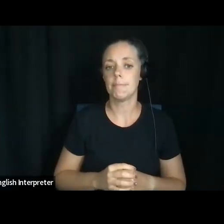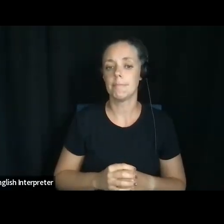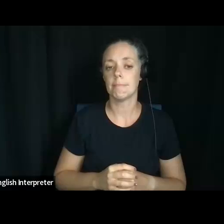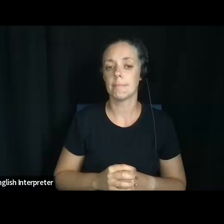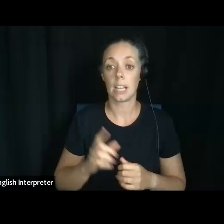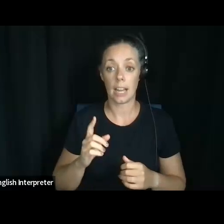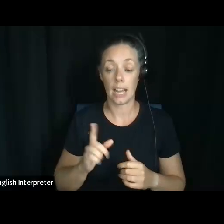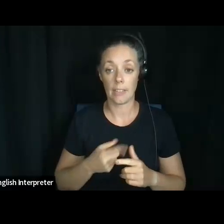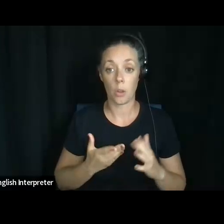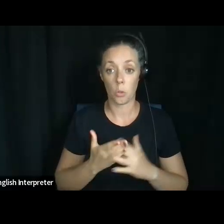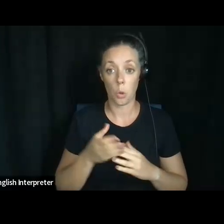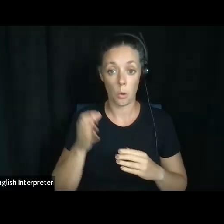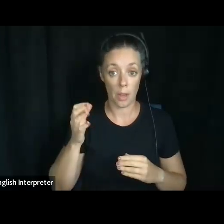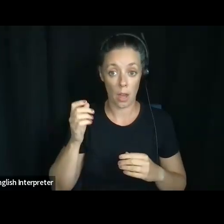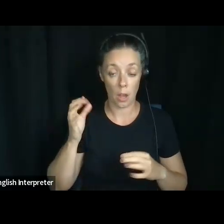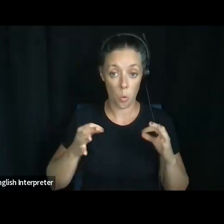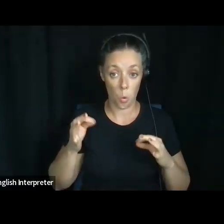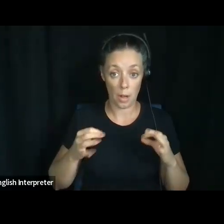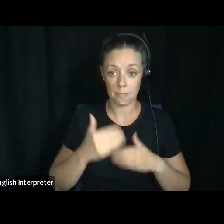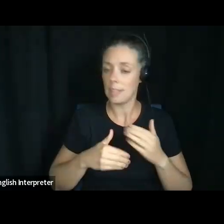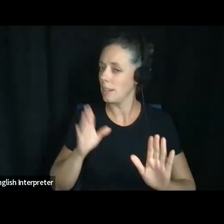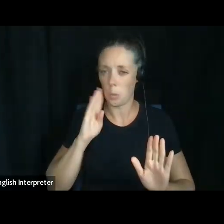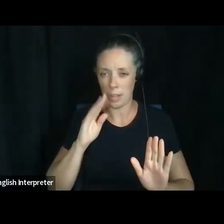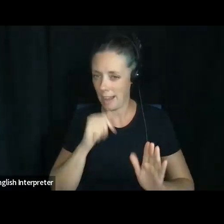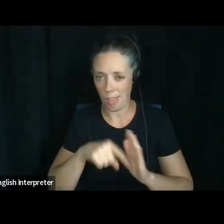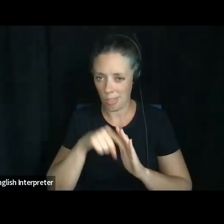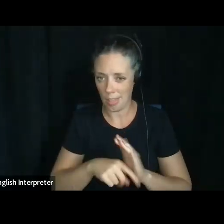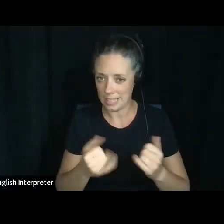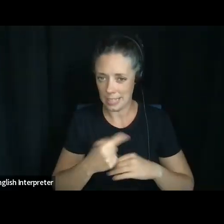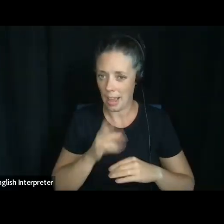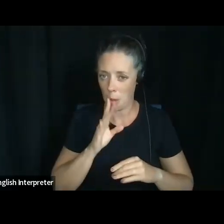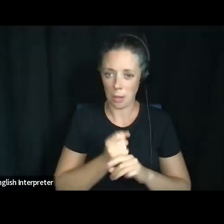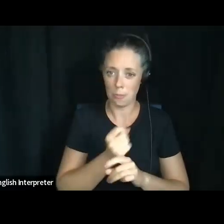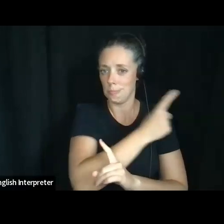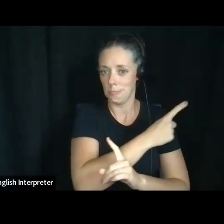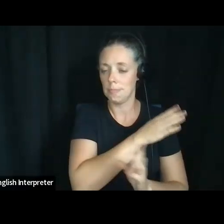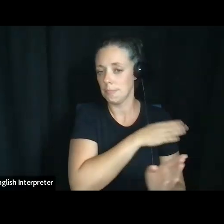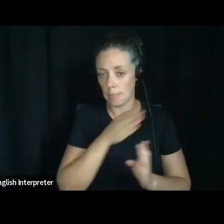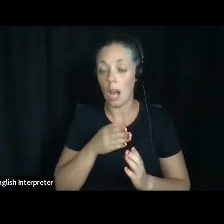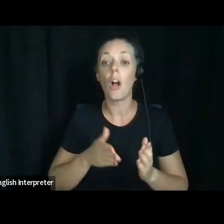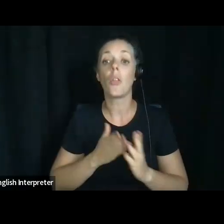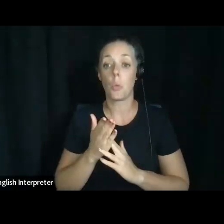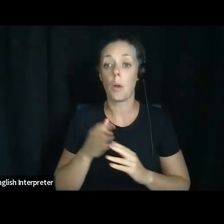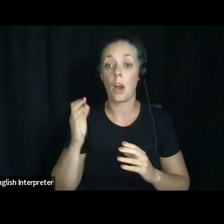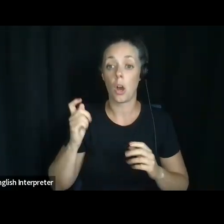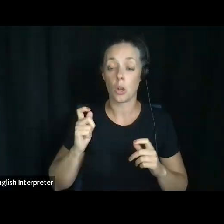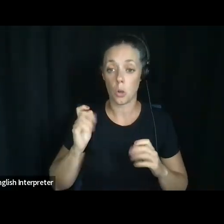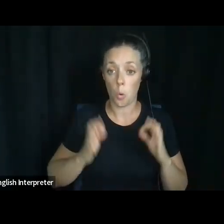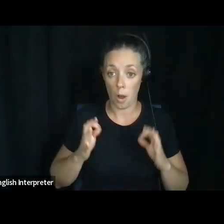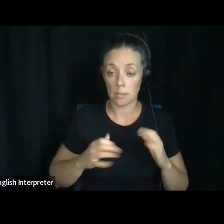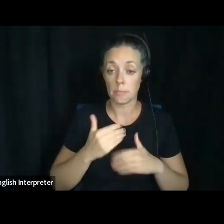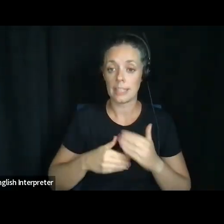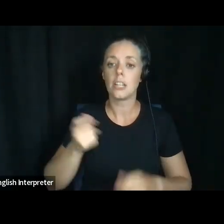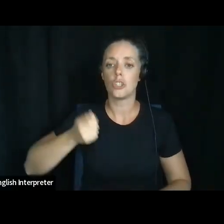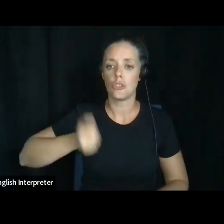through a court process, which we're not going to delve into today, goes beyond what we're talking about, but through a court process, the judge has to